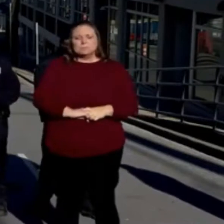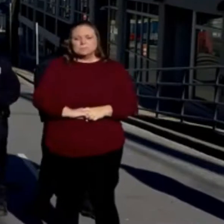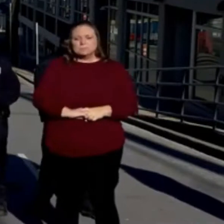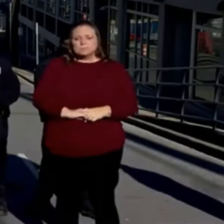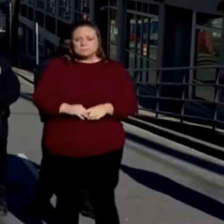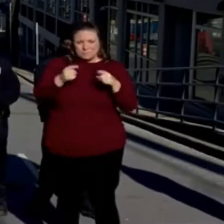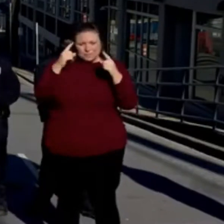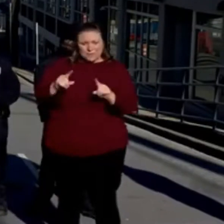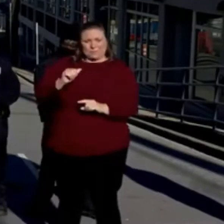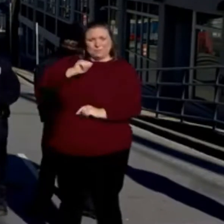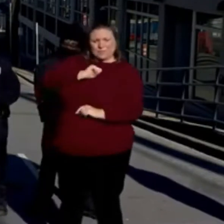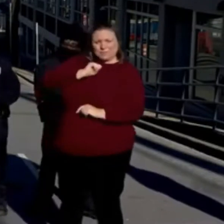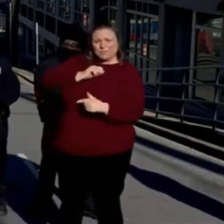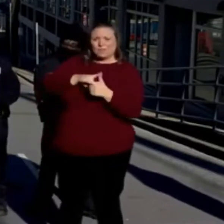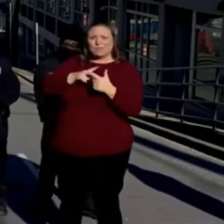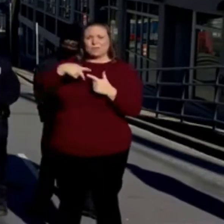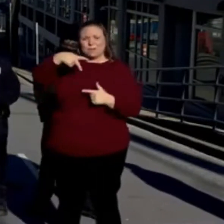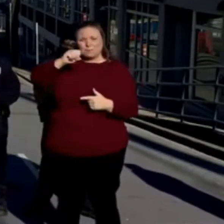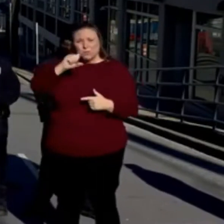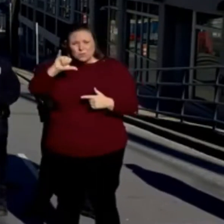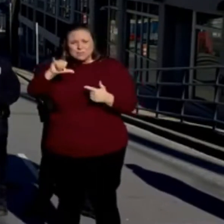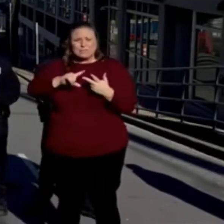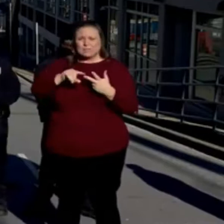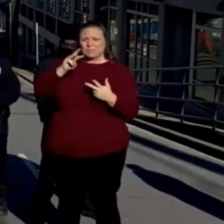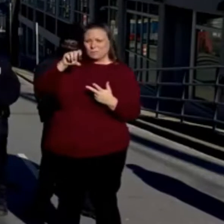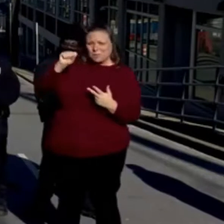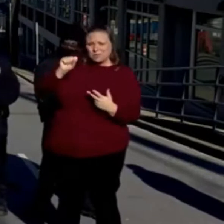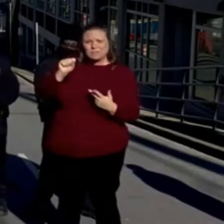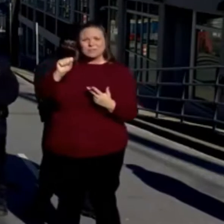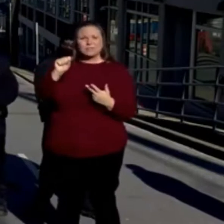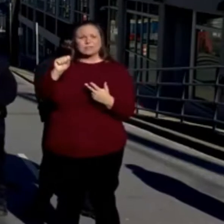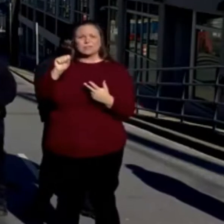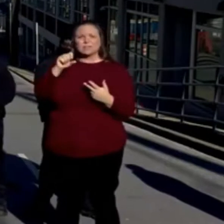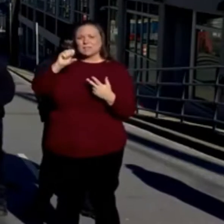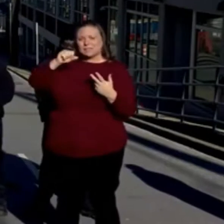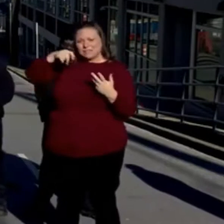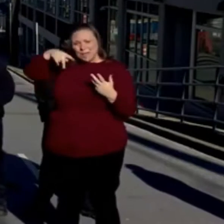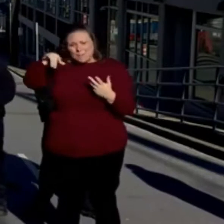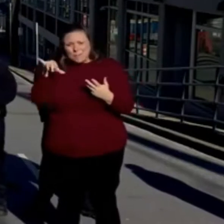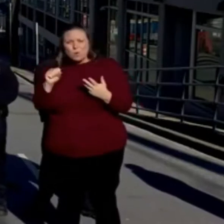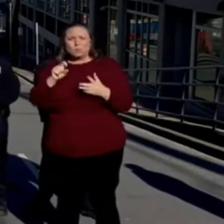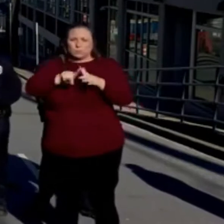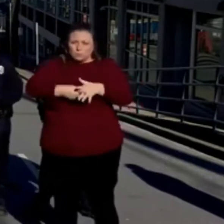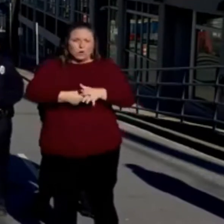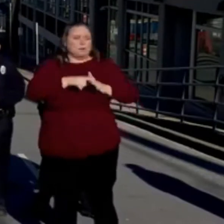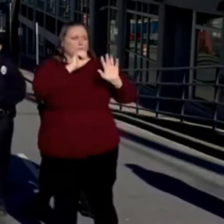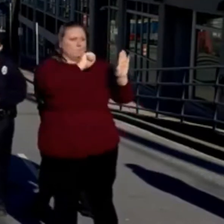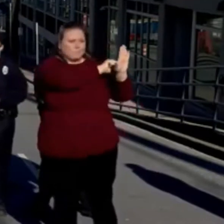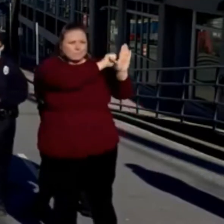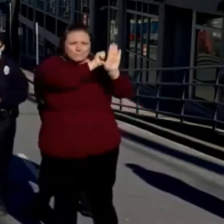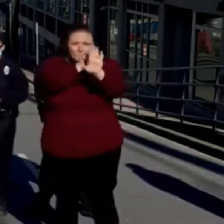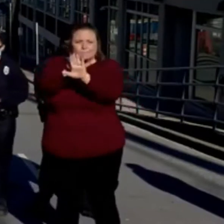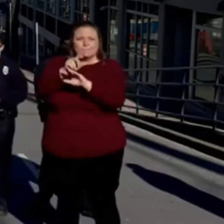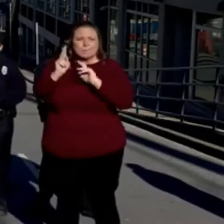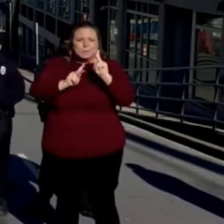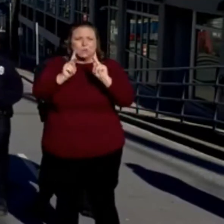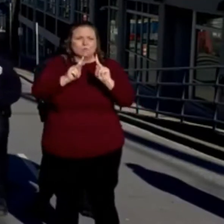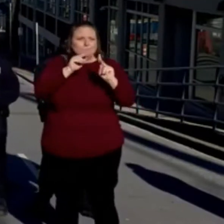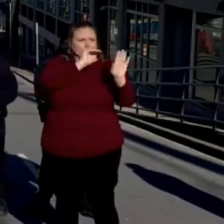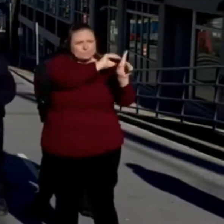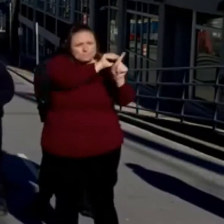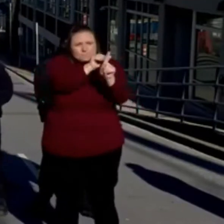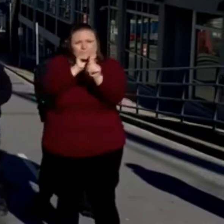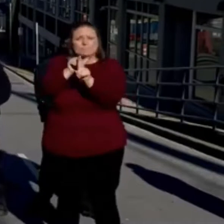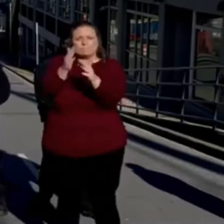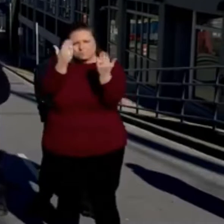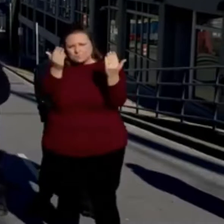myself, Officer Hosey, Wells, and Sipos went into the building and knocked on all the doors we